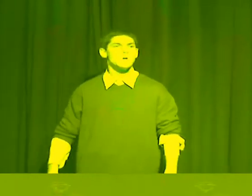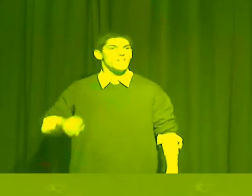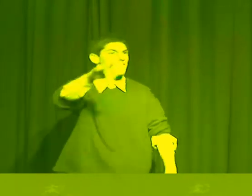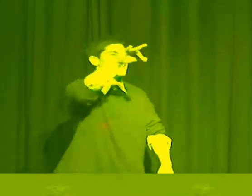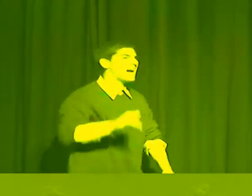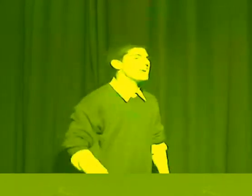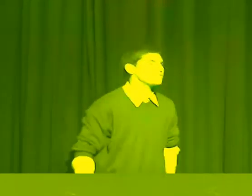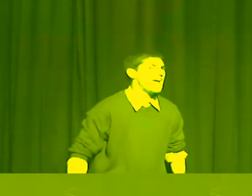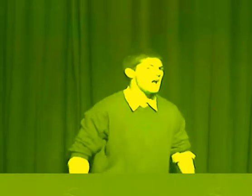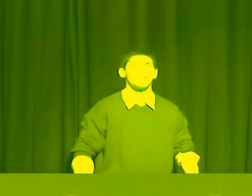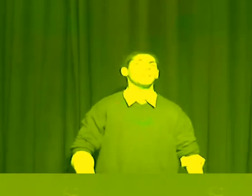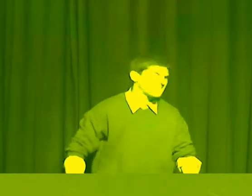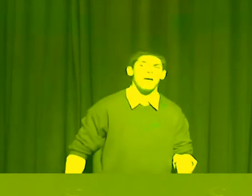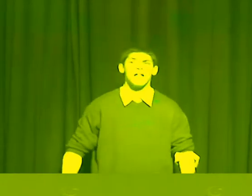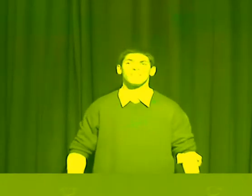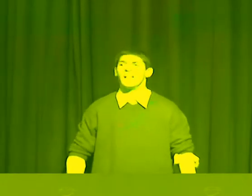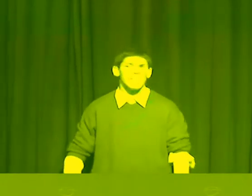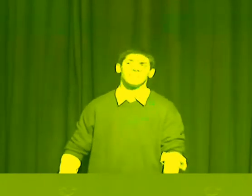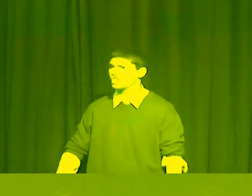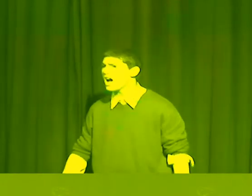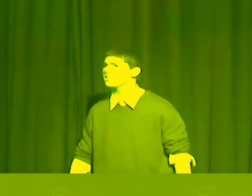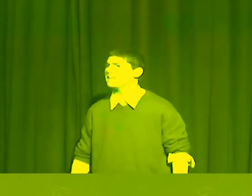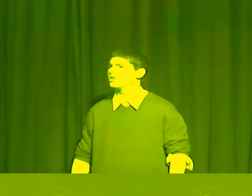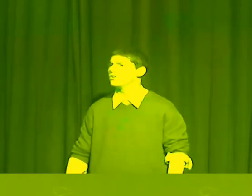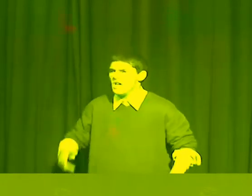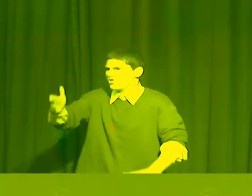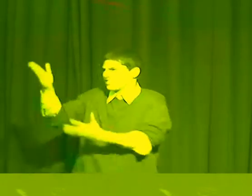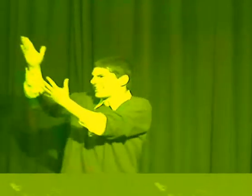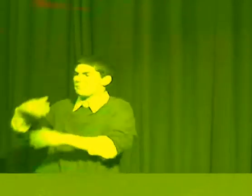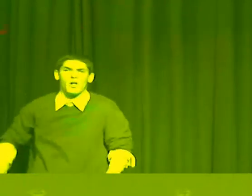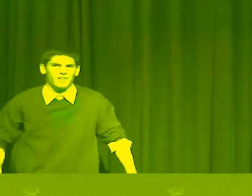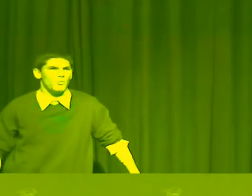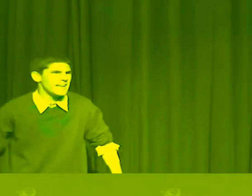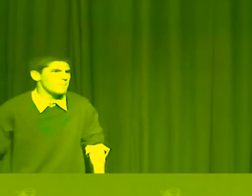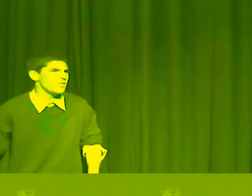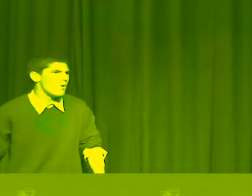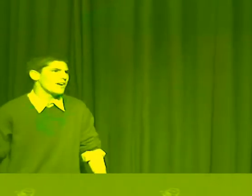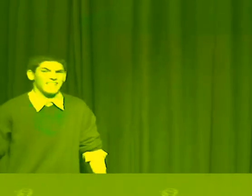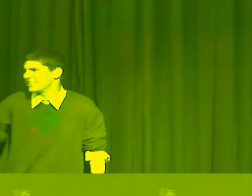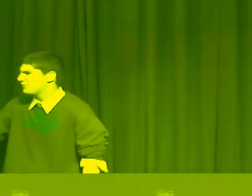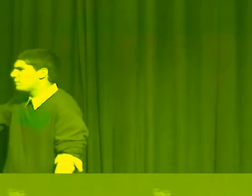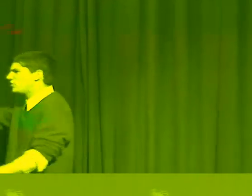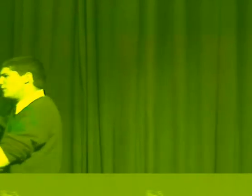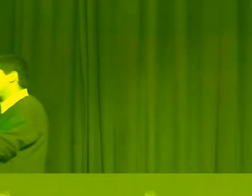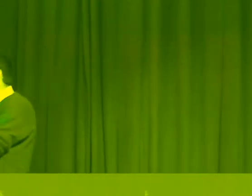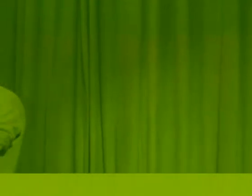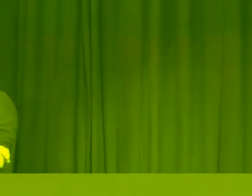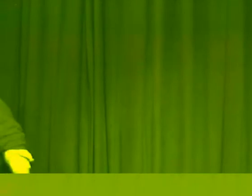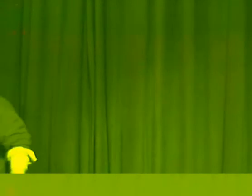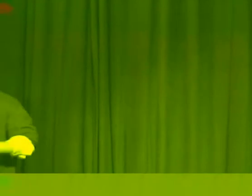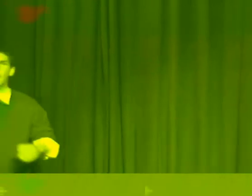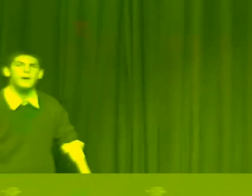The entire town smells like chocolate. Just the smell when you wake up in the morning is enough to put you into a diabetic coma.